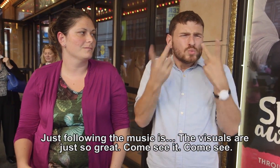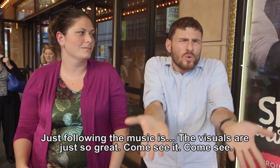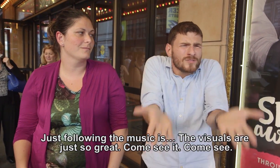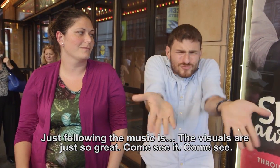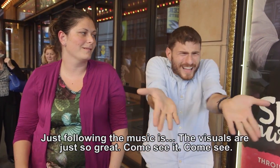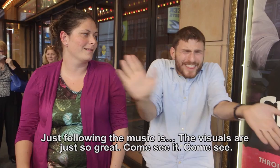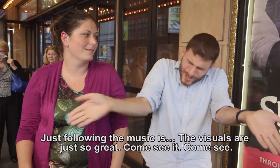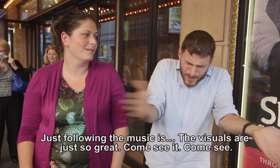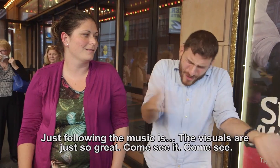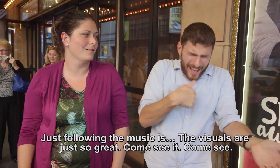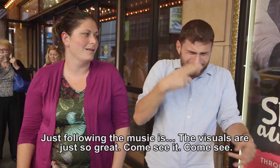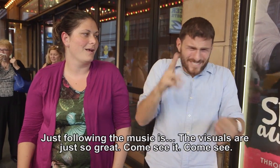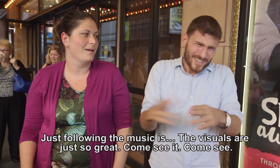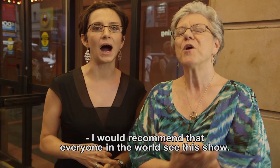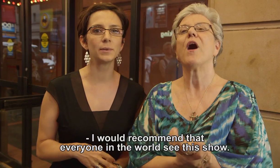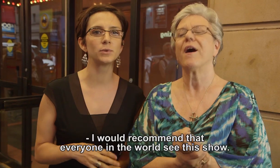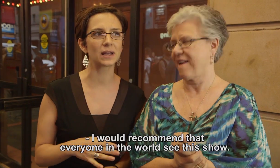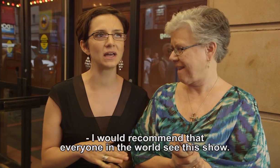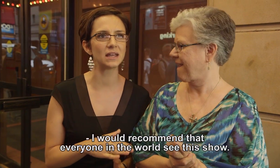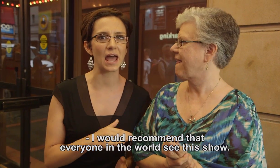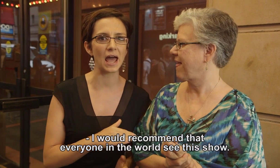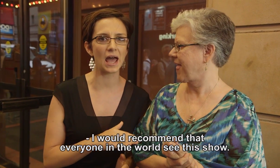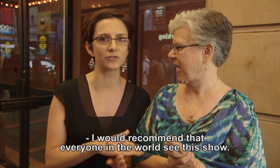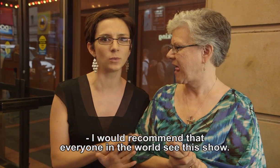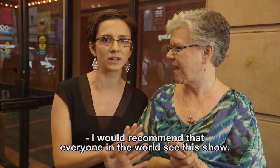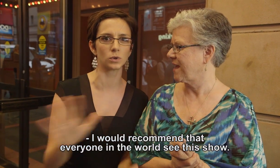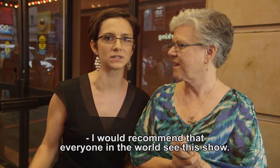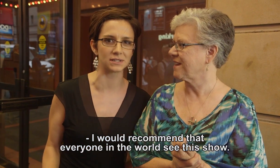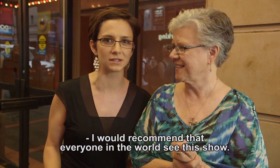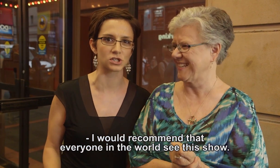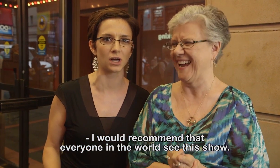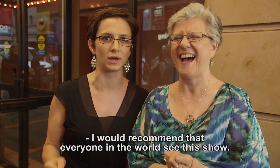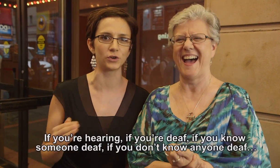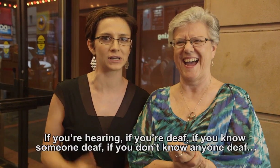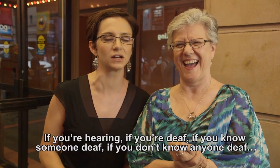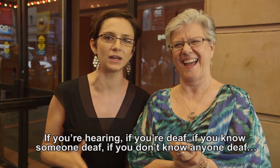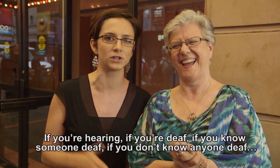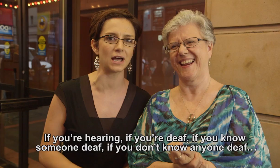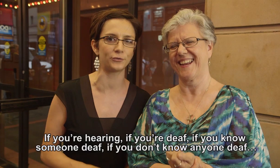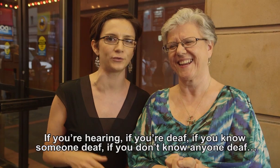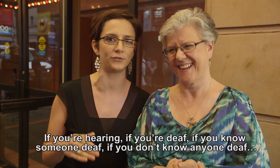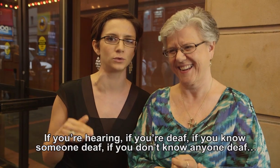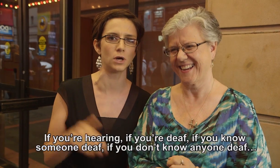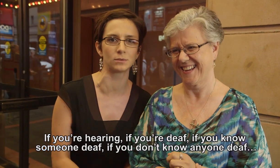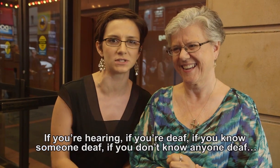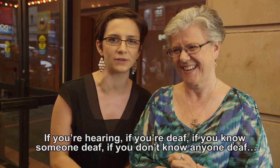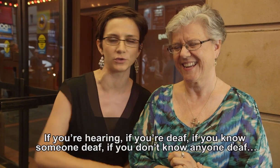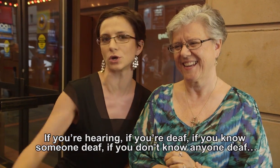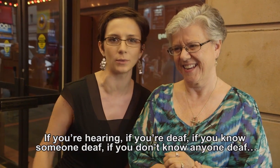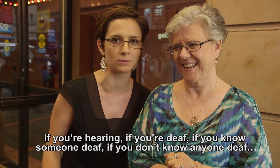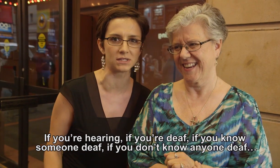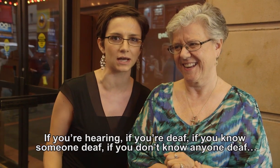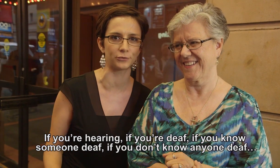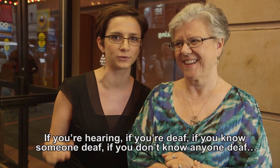the visuals are just so great. Come see it. Come see it. I would recommend that everyone in the world see this show. If you're hearing, if you're deaf, if you know someone